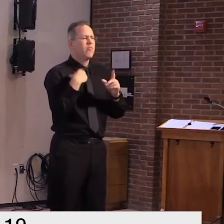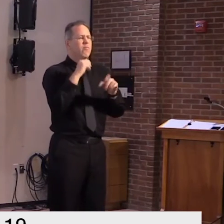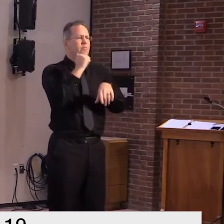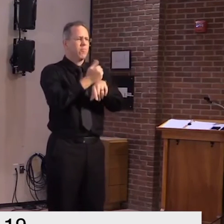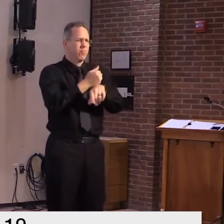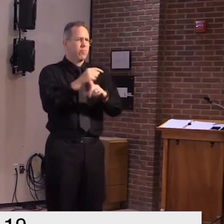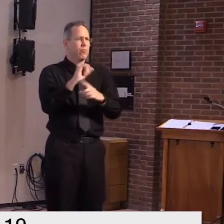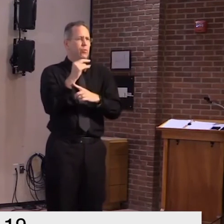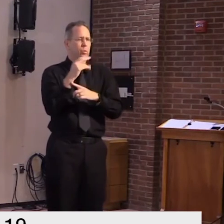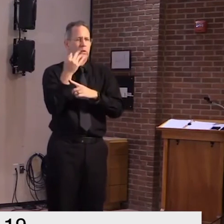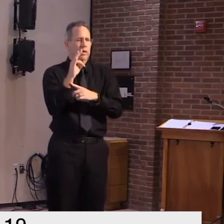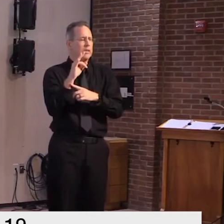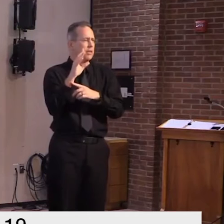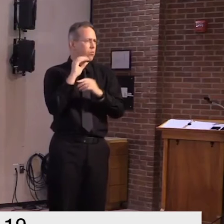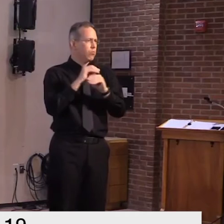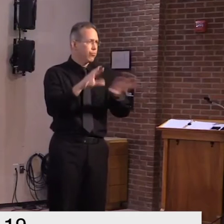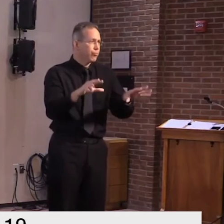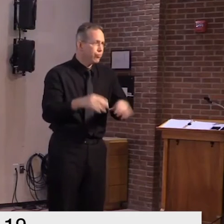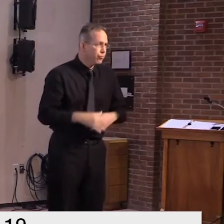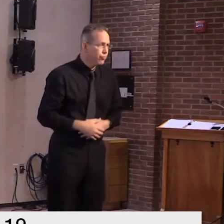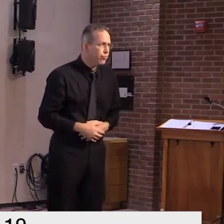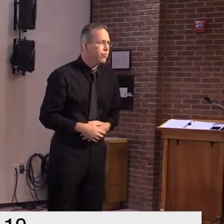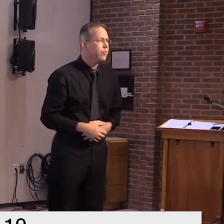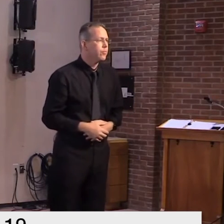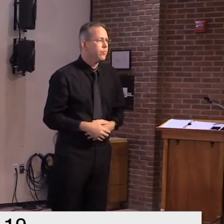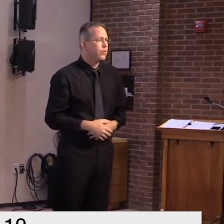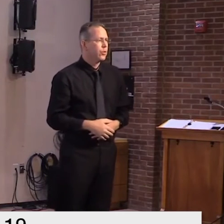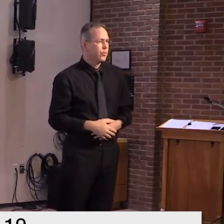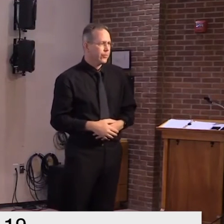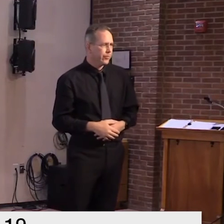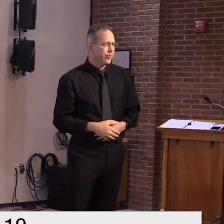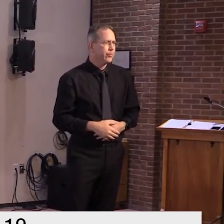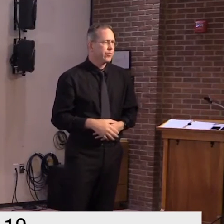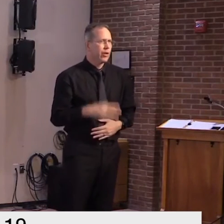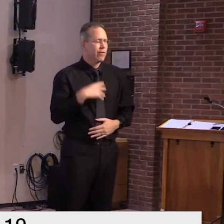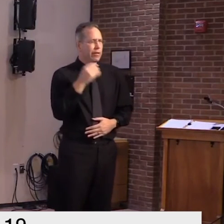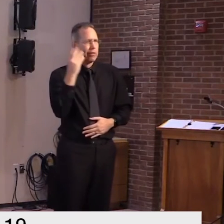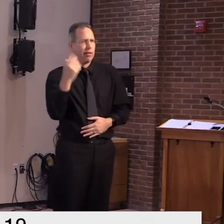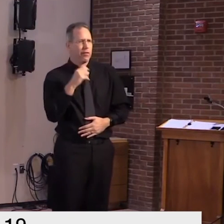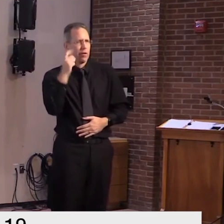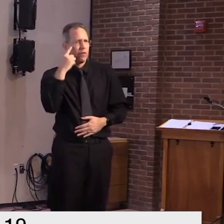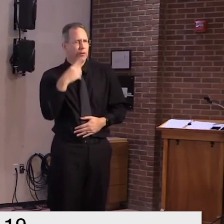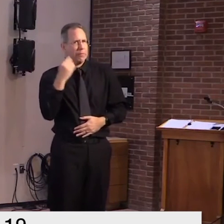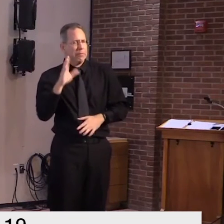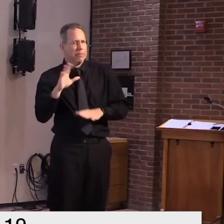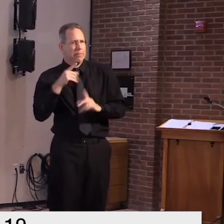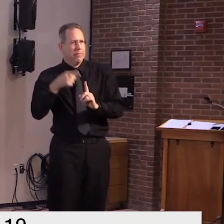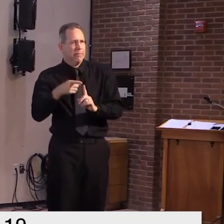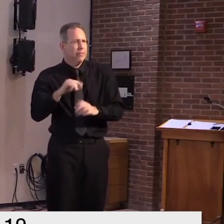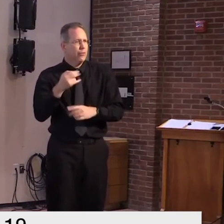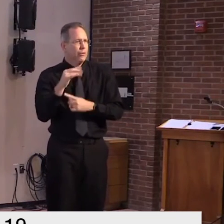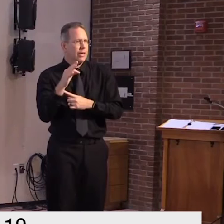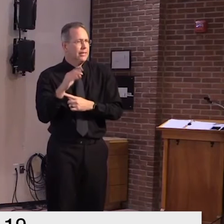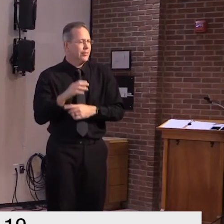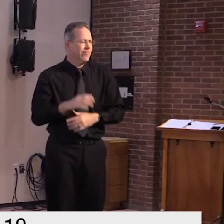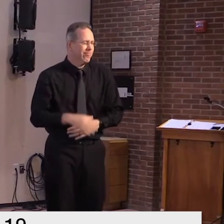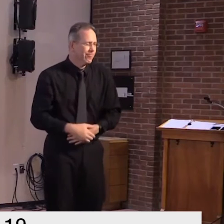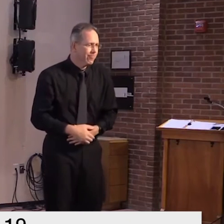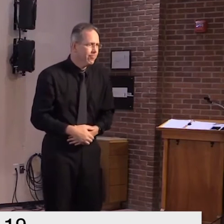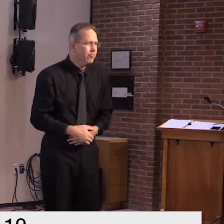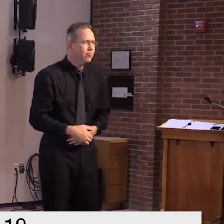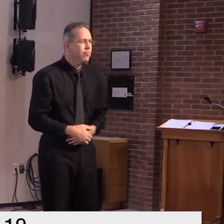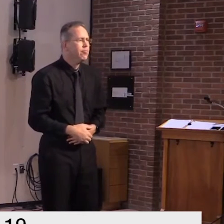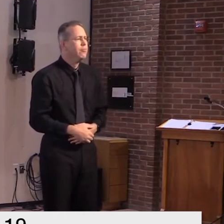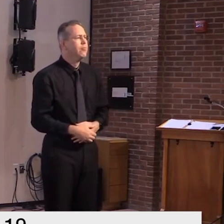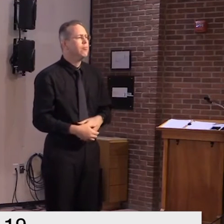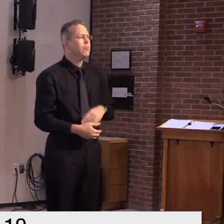okay this is the link that was sent out this morning by the um governor's team so it is dated june